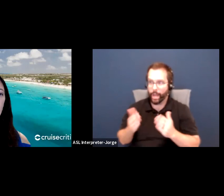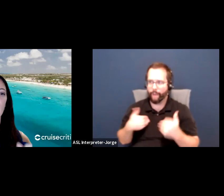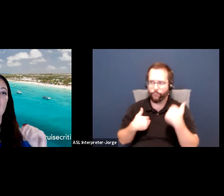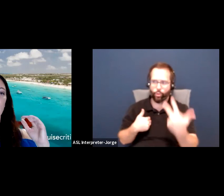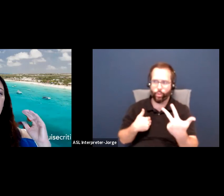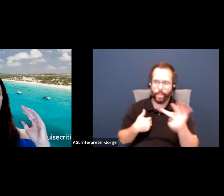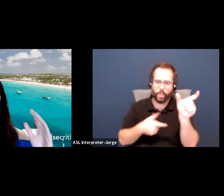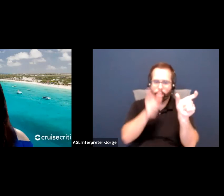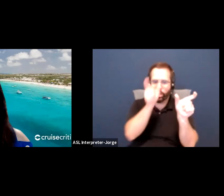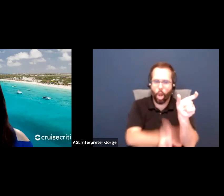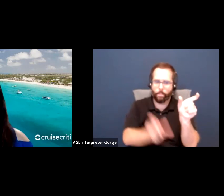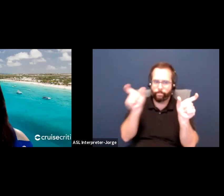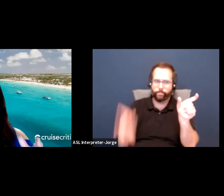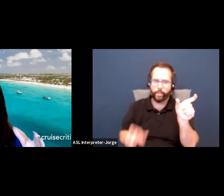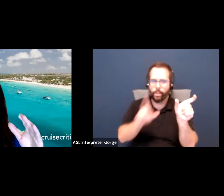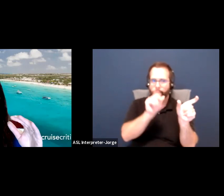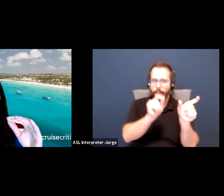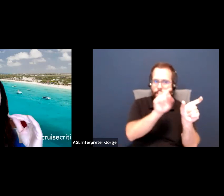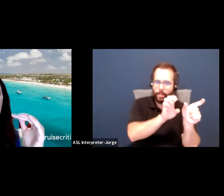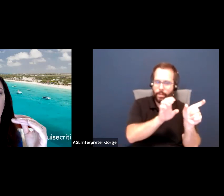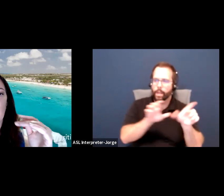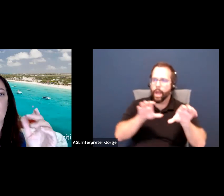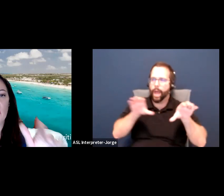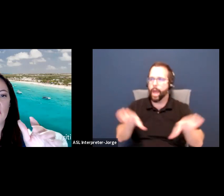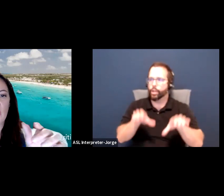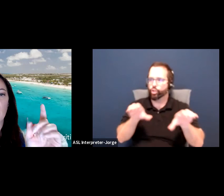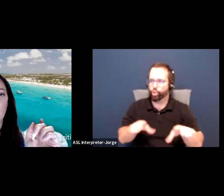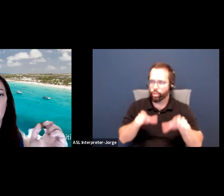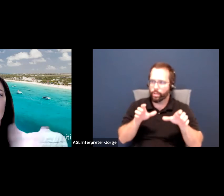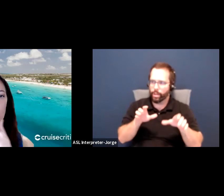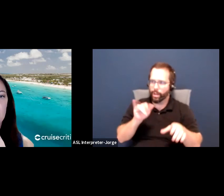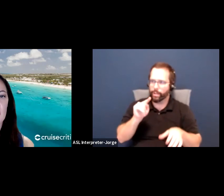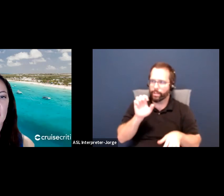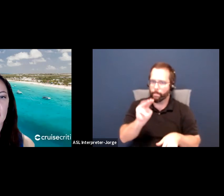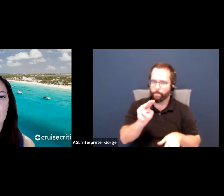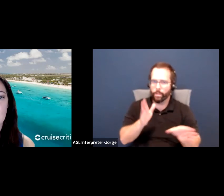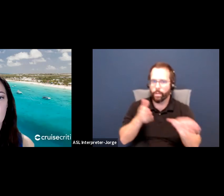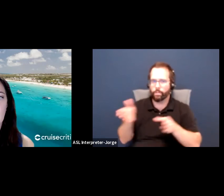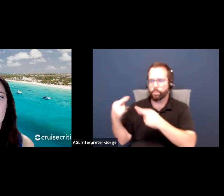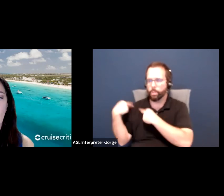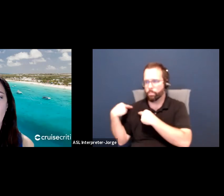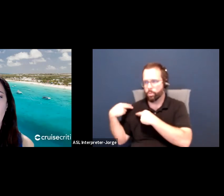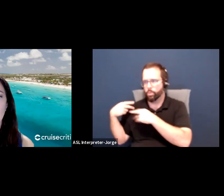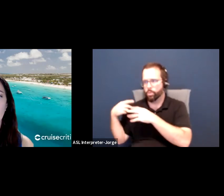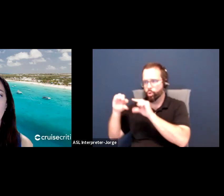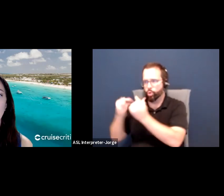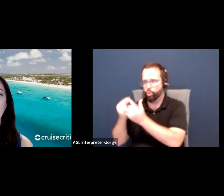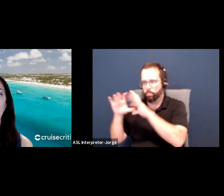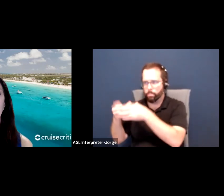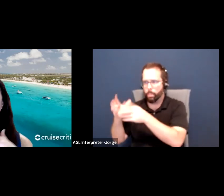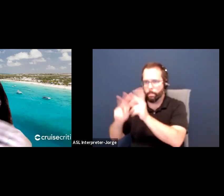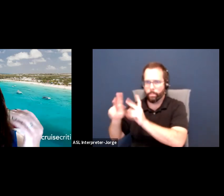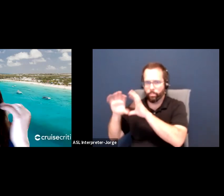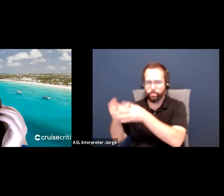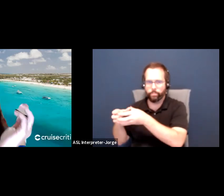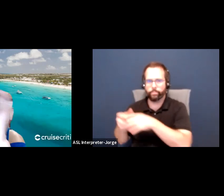party. The date is going to be, okay, by this date, we want to distribute the strategic plan documents. responsible